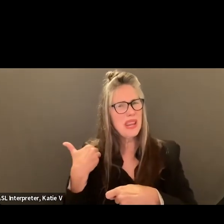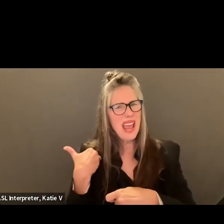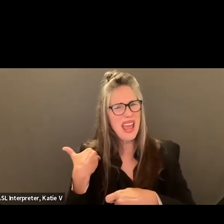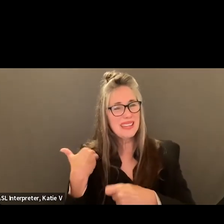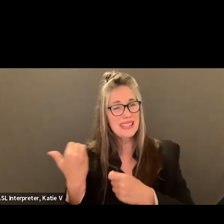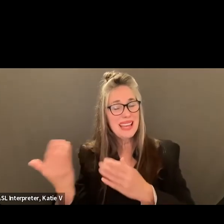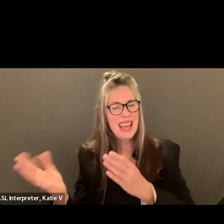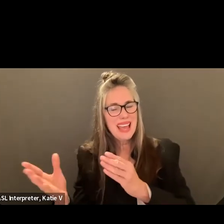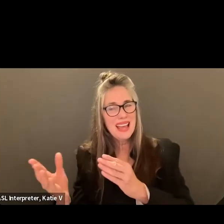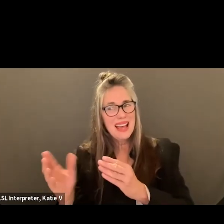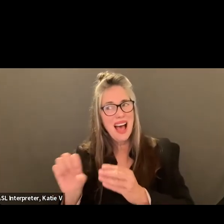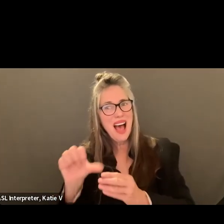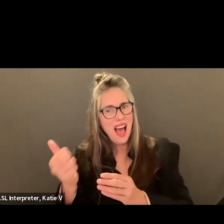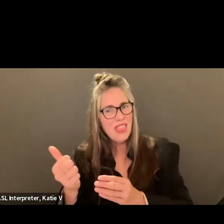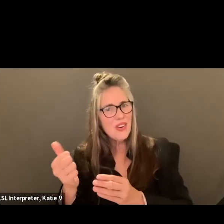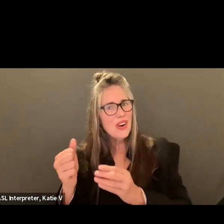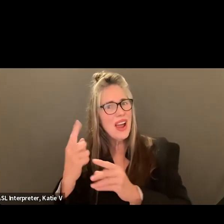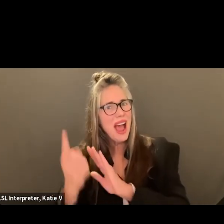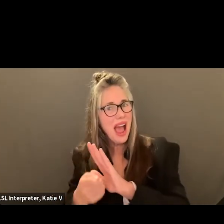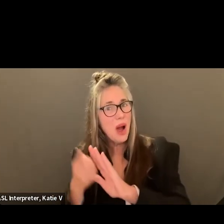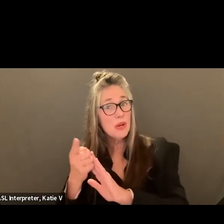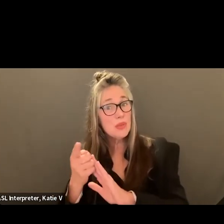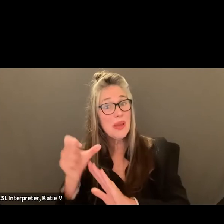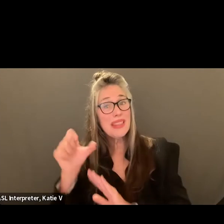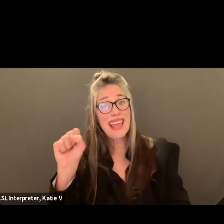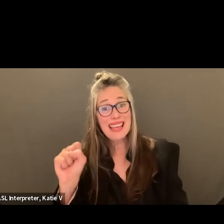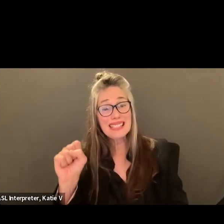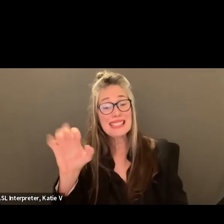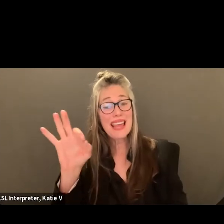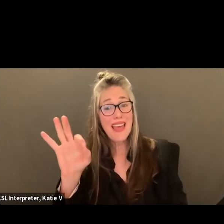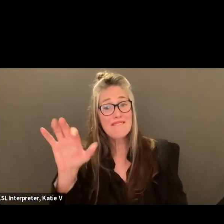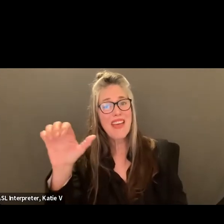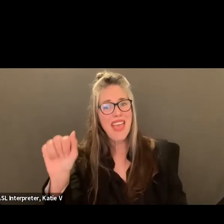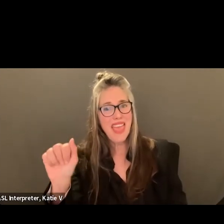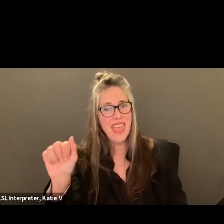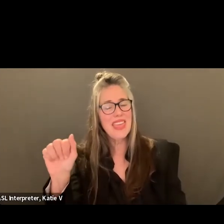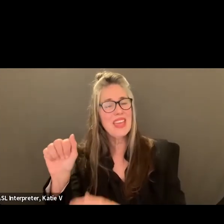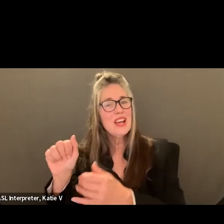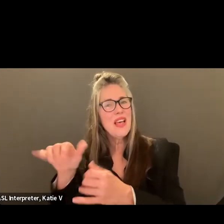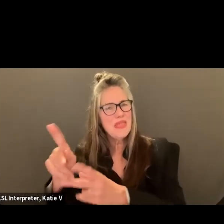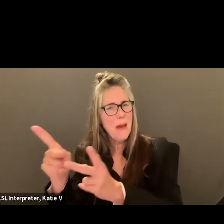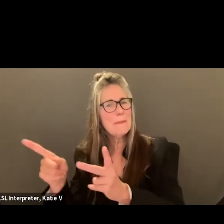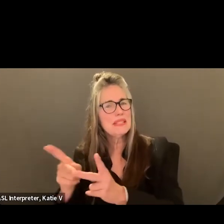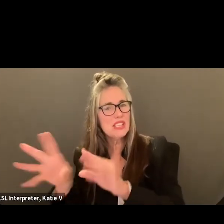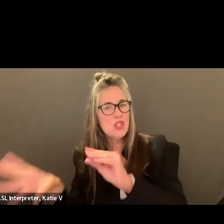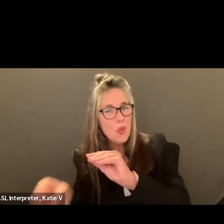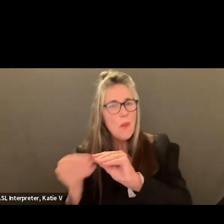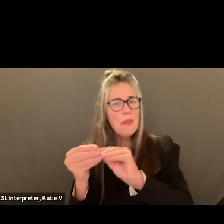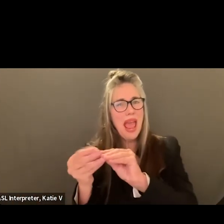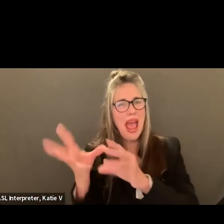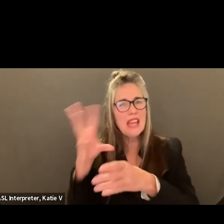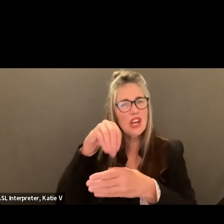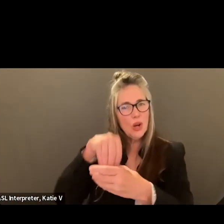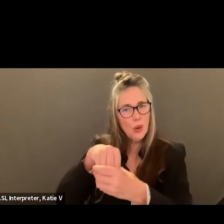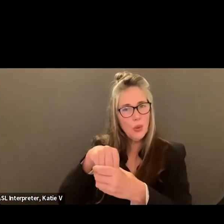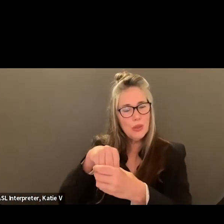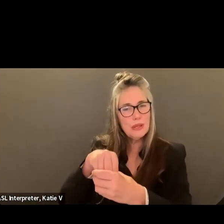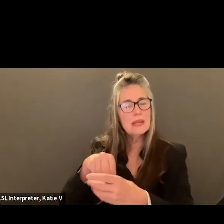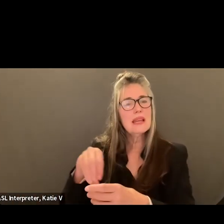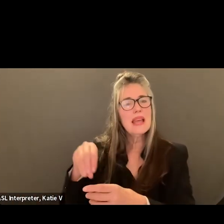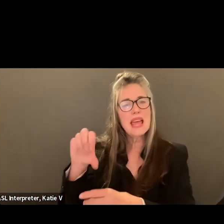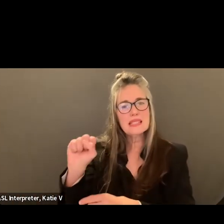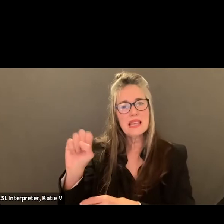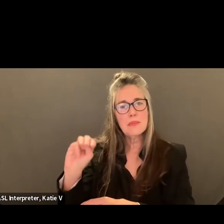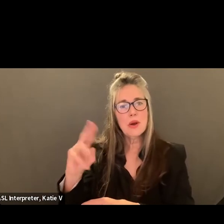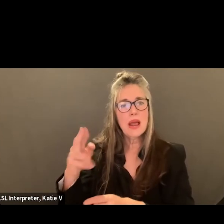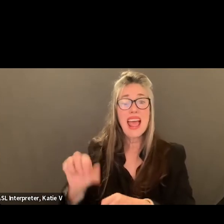currently with FSA serving in that function at San Marcos High School. And then the other position is going to one of the key features of